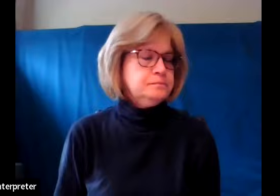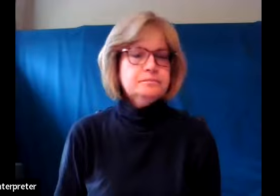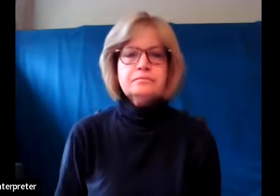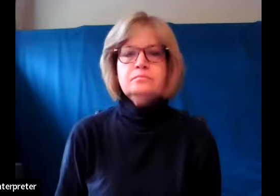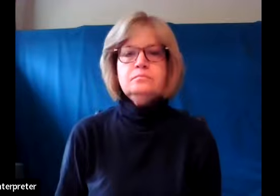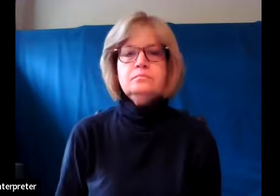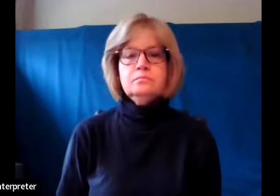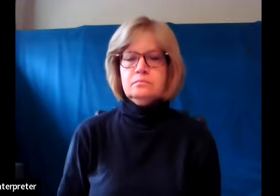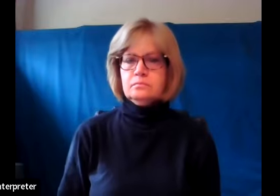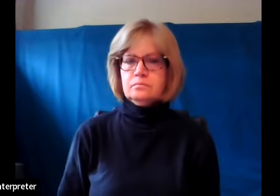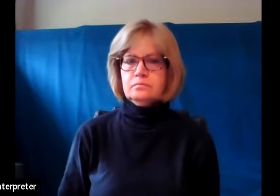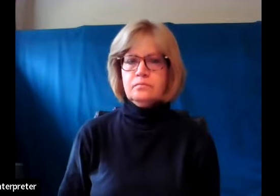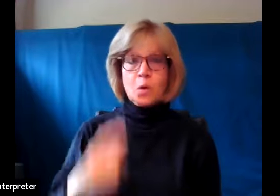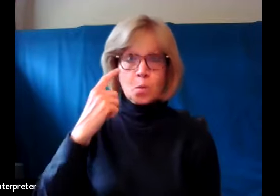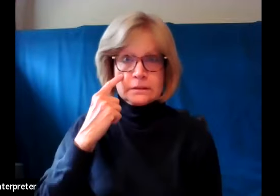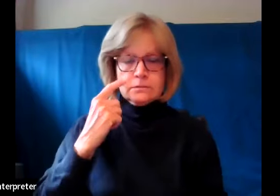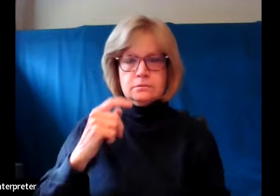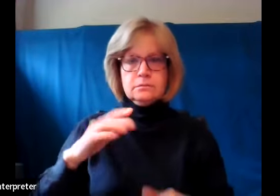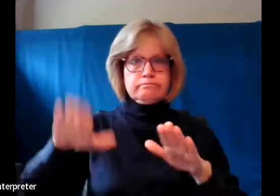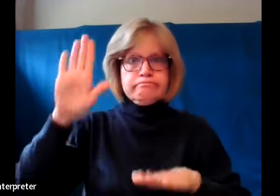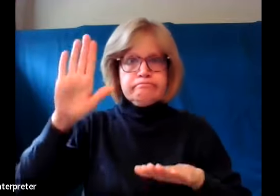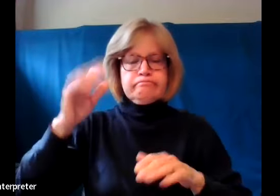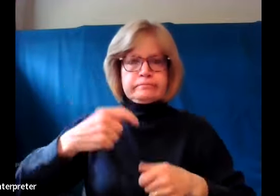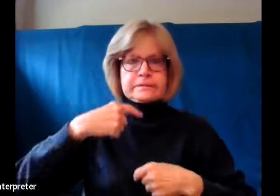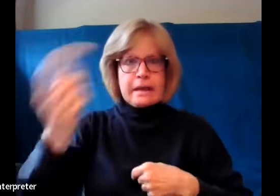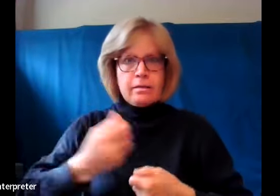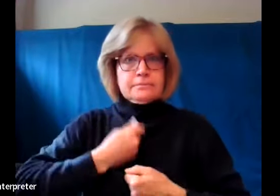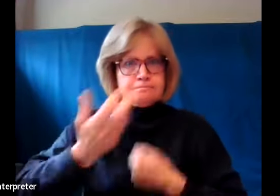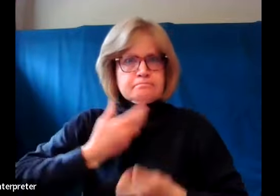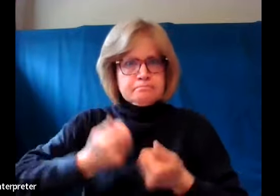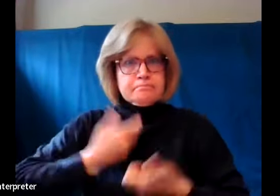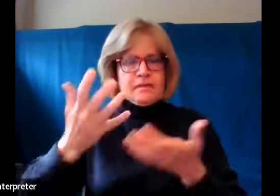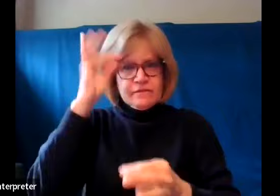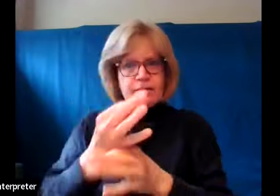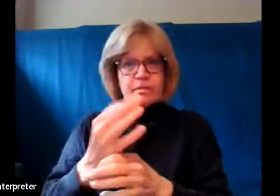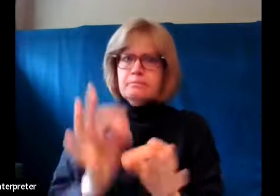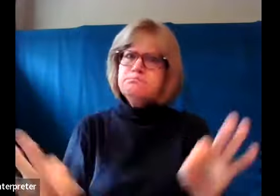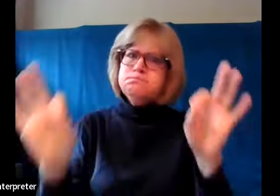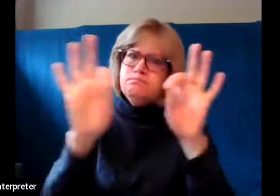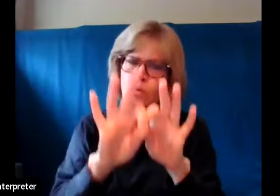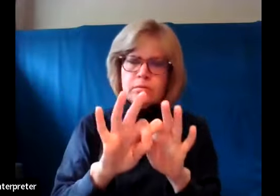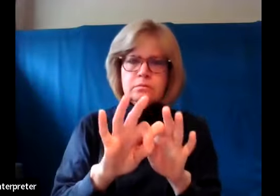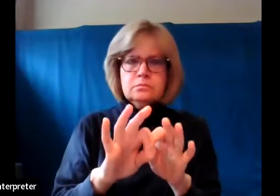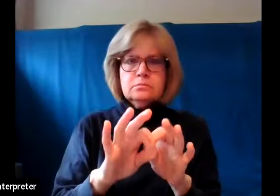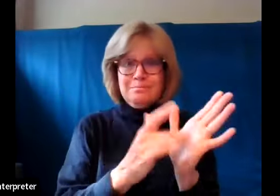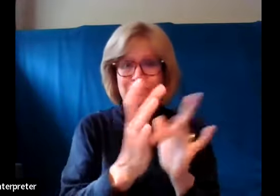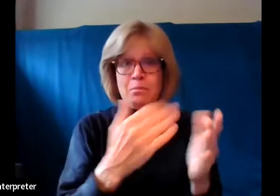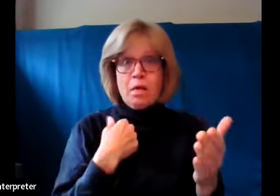This testifying, this witnessing to our faith is really important. We see it time and again in scriptures.